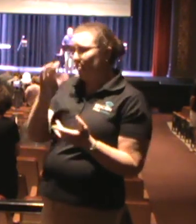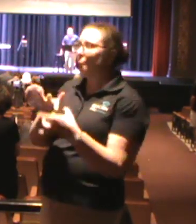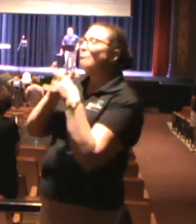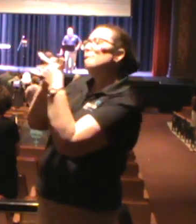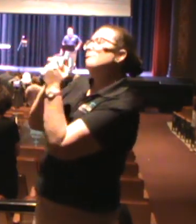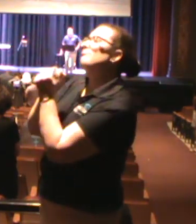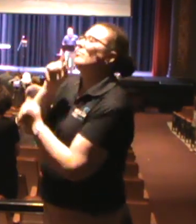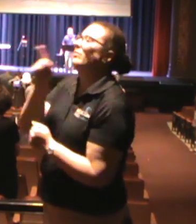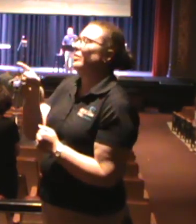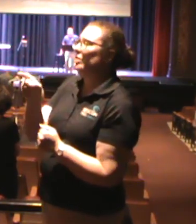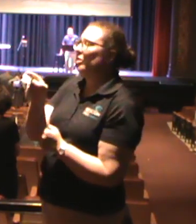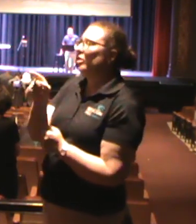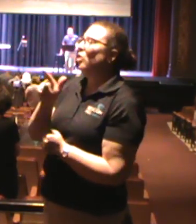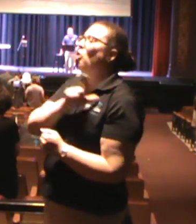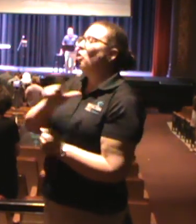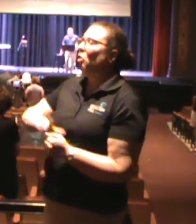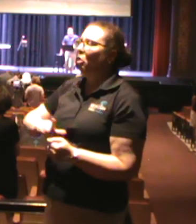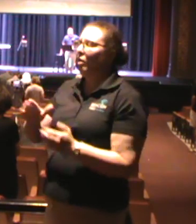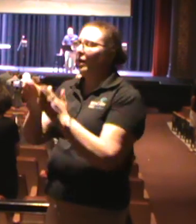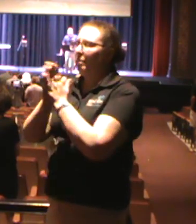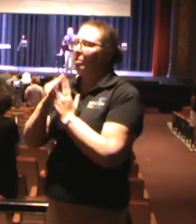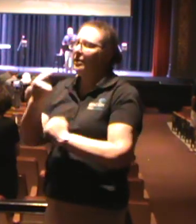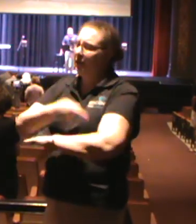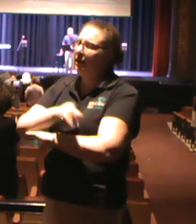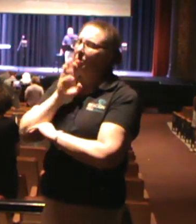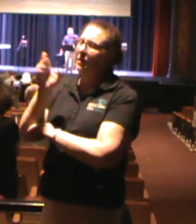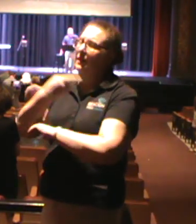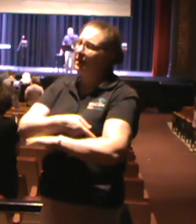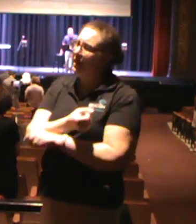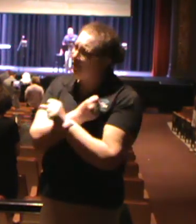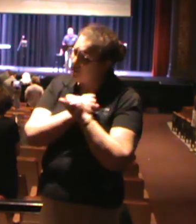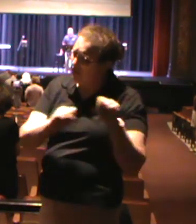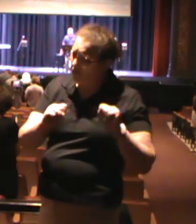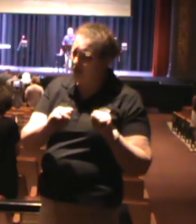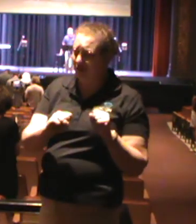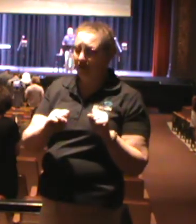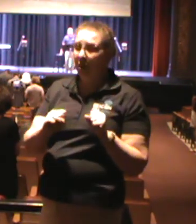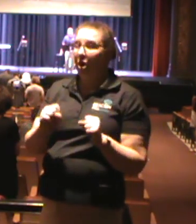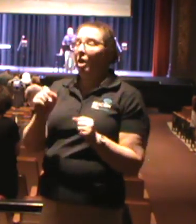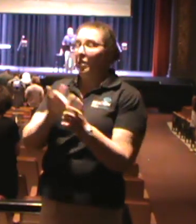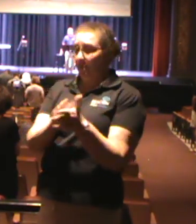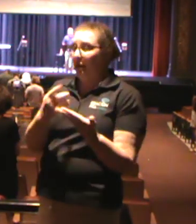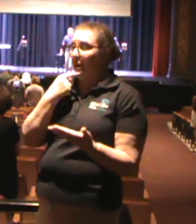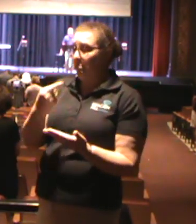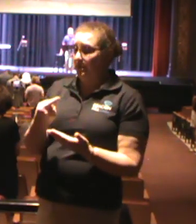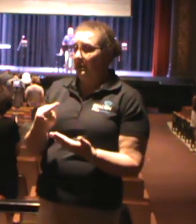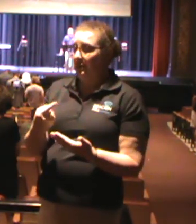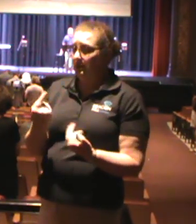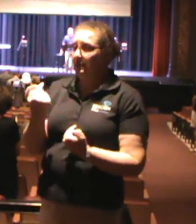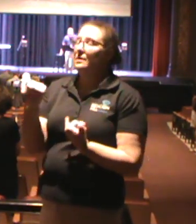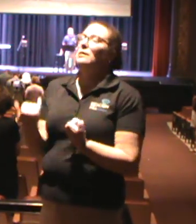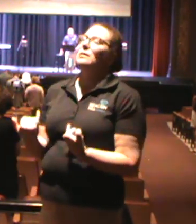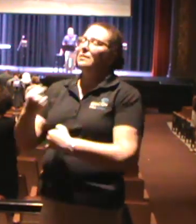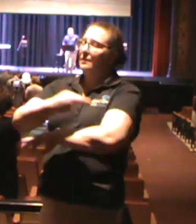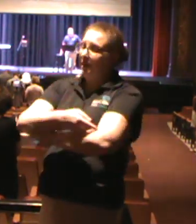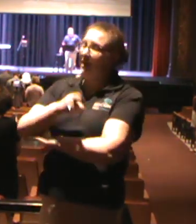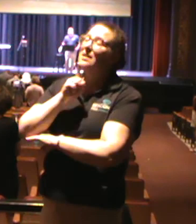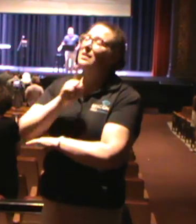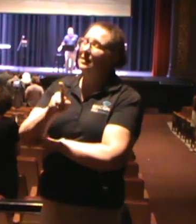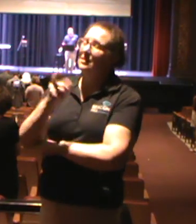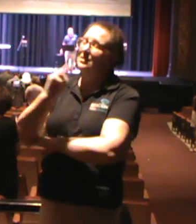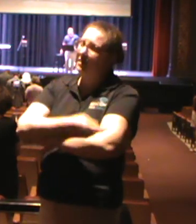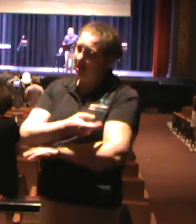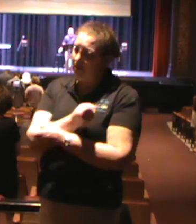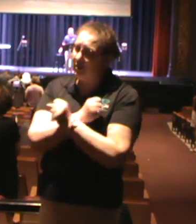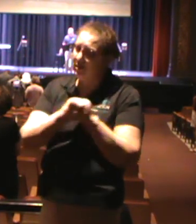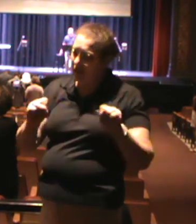Lord, your word says today is the day of salvation, not tomorrow, not I'll get around to it, I'm going to have a good time, and then make a deathbed confession. Your word says